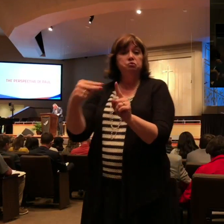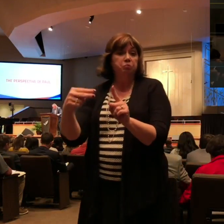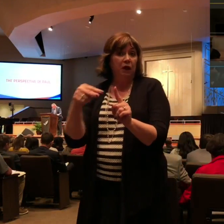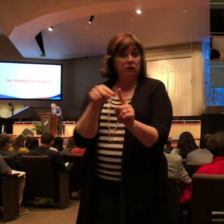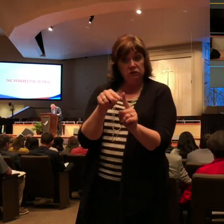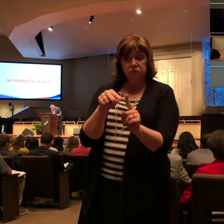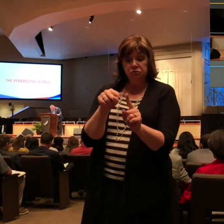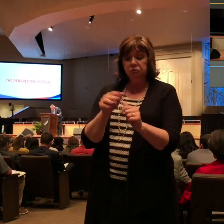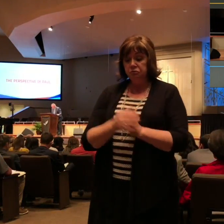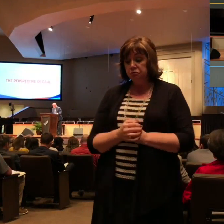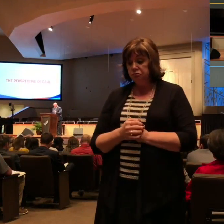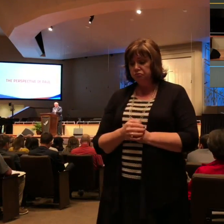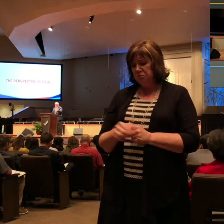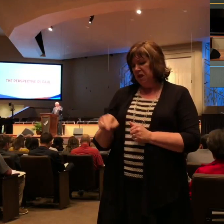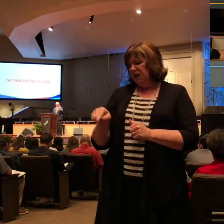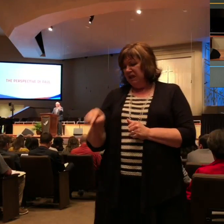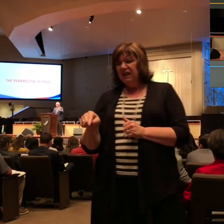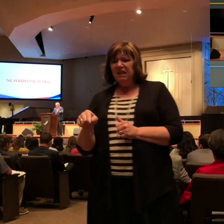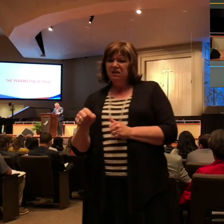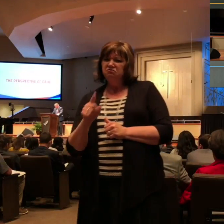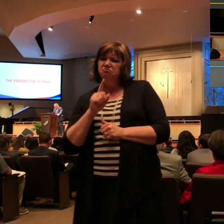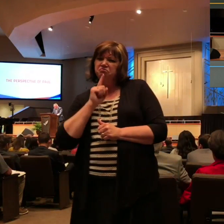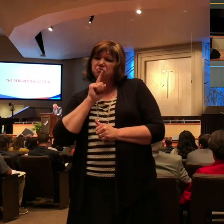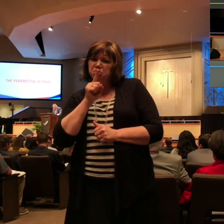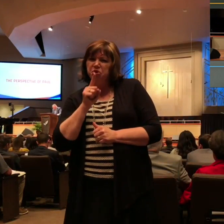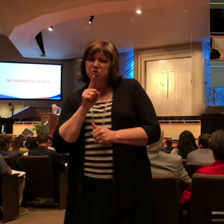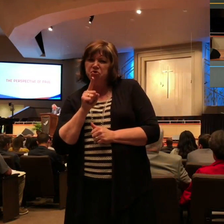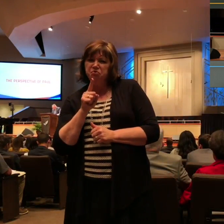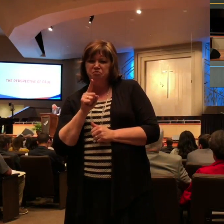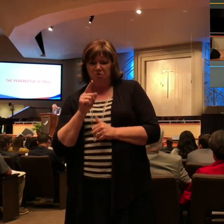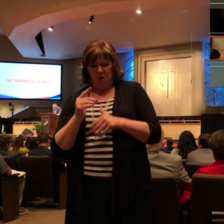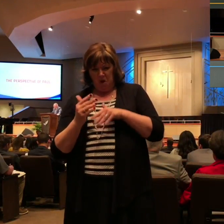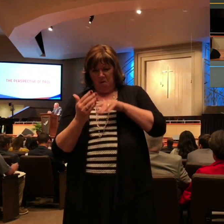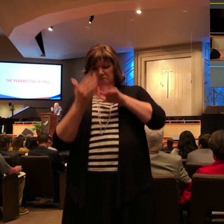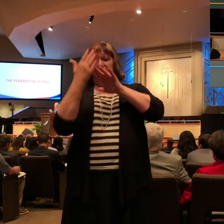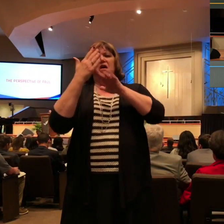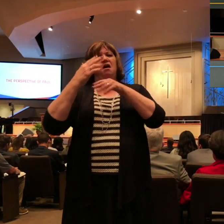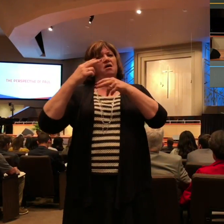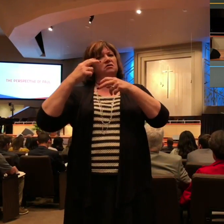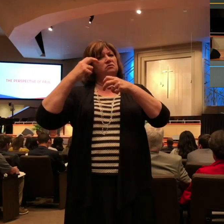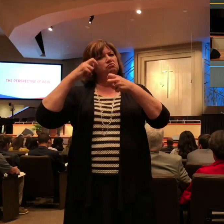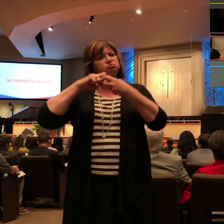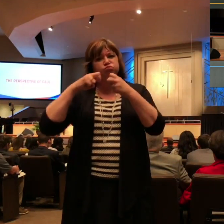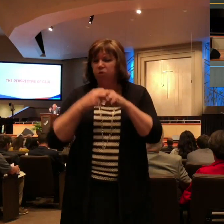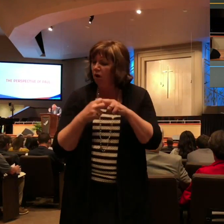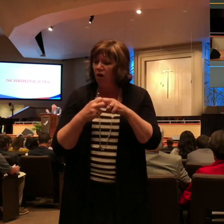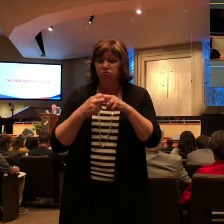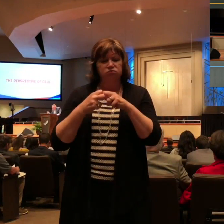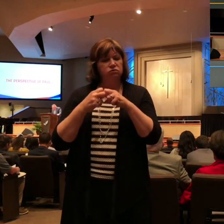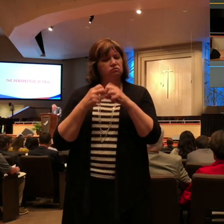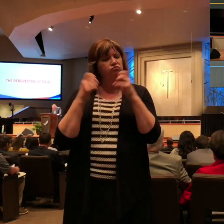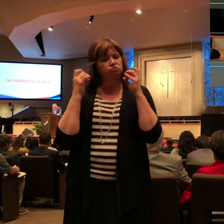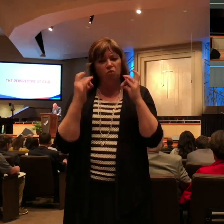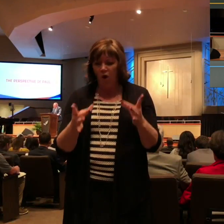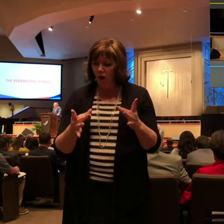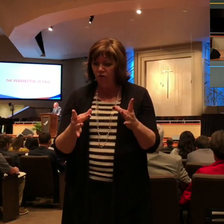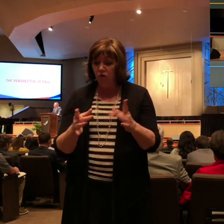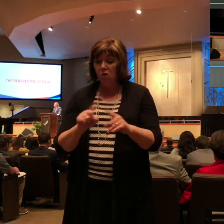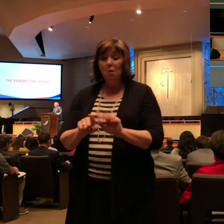opposition that he's facing. Now, more than anything else in Paul's life, he desired to be a missionary and to go take the gospel to Rome.